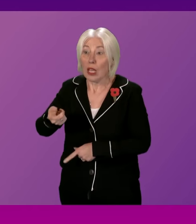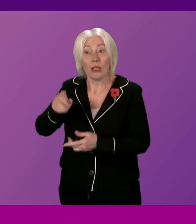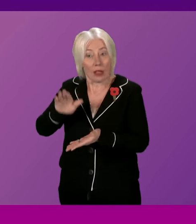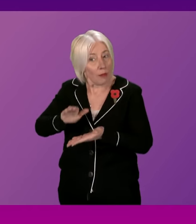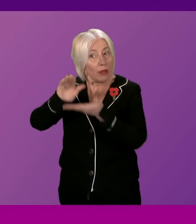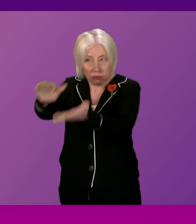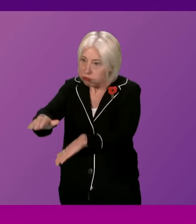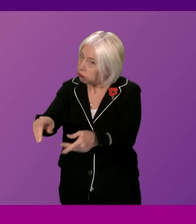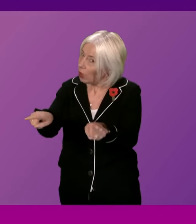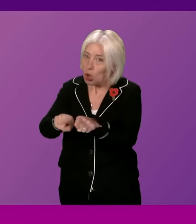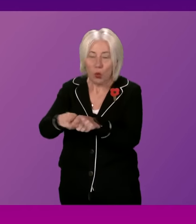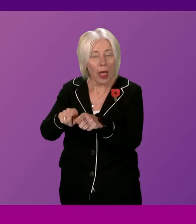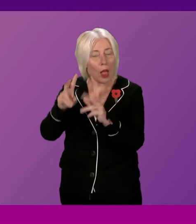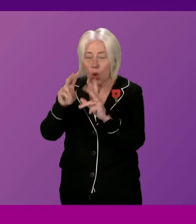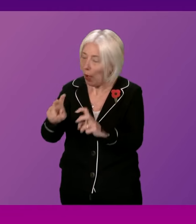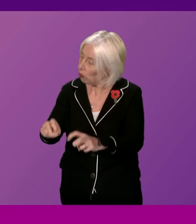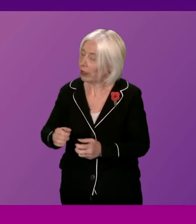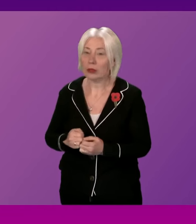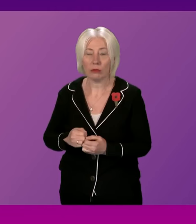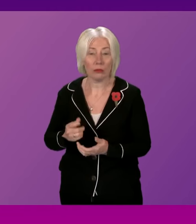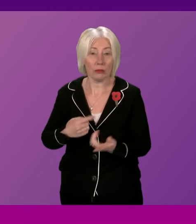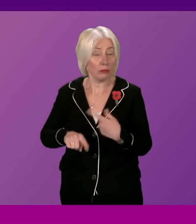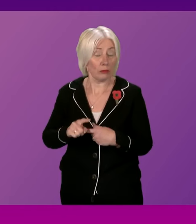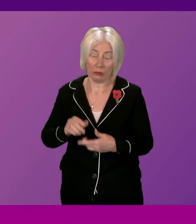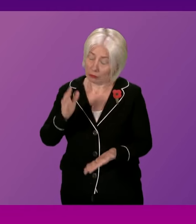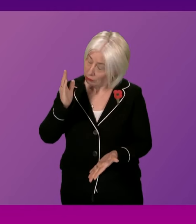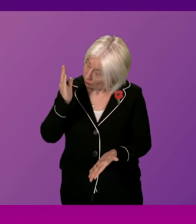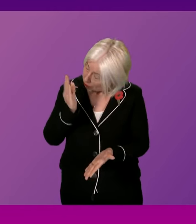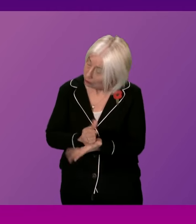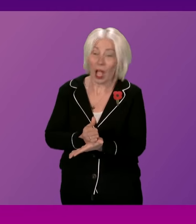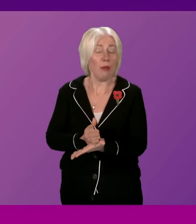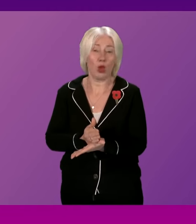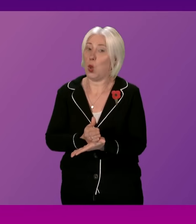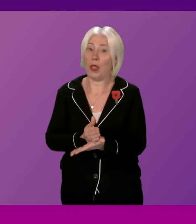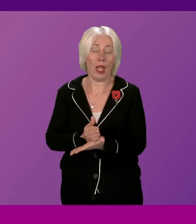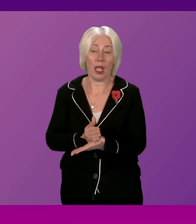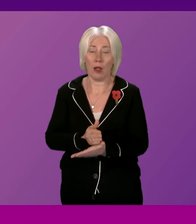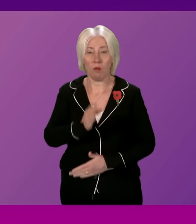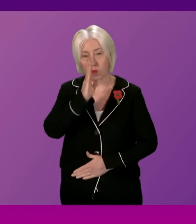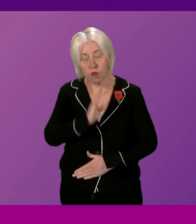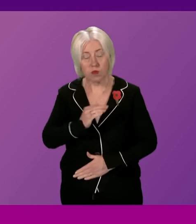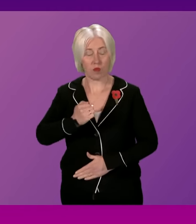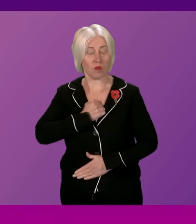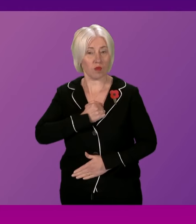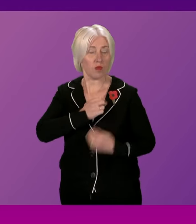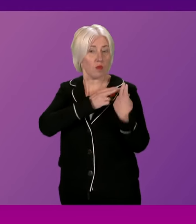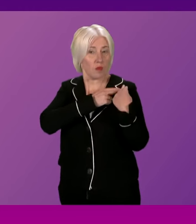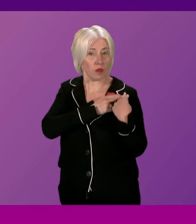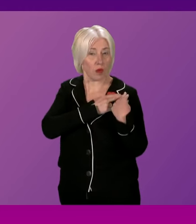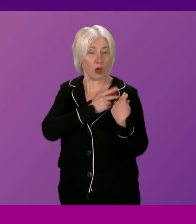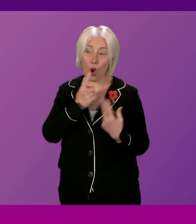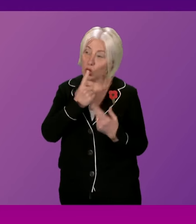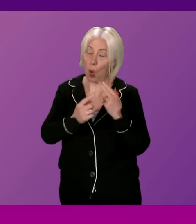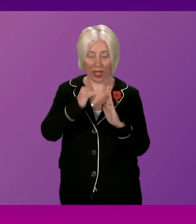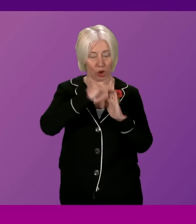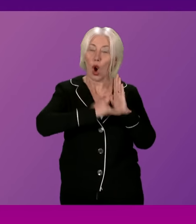been submitted to this inquiry. We take absolutely seriously our responsibility, not just to provide